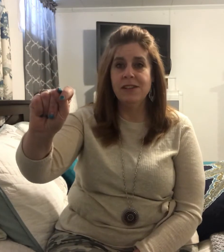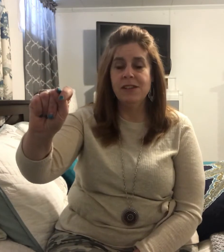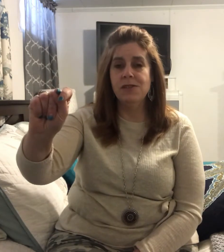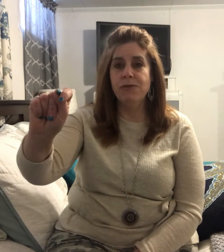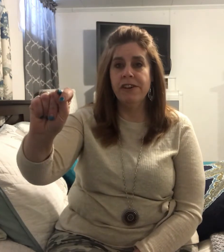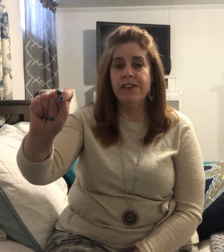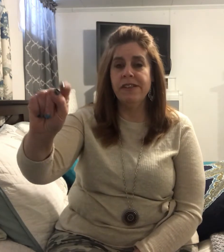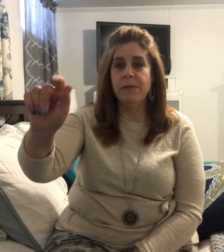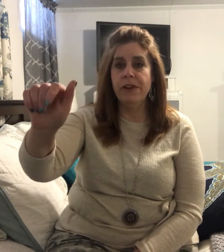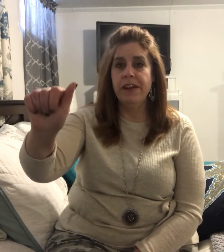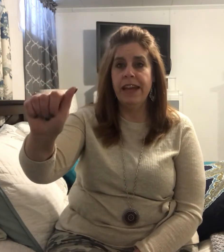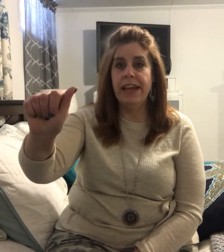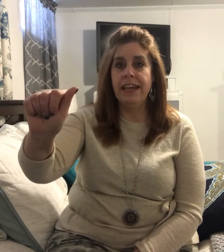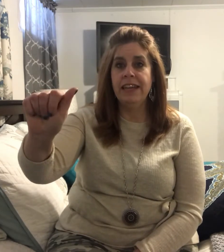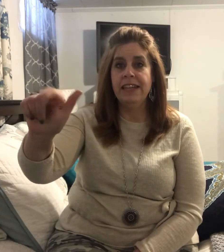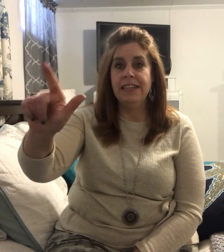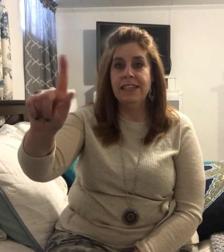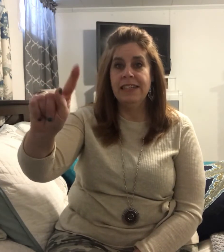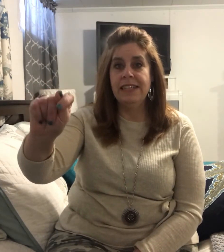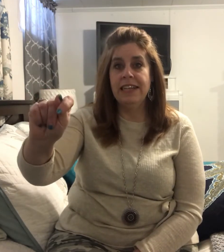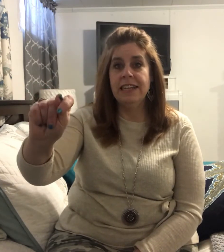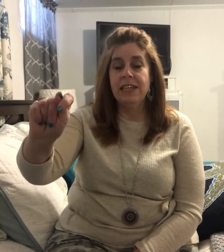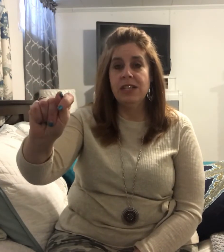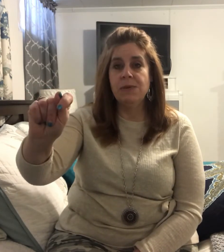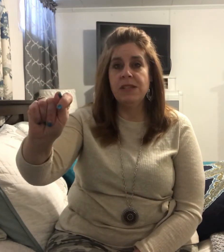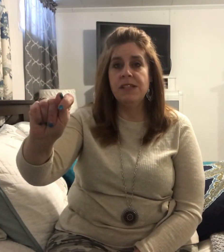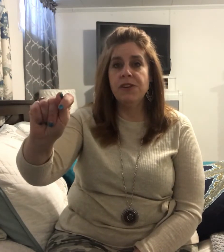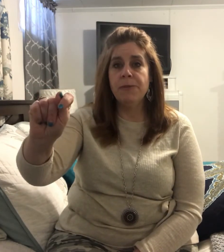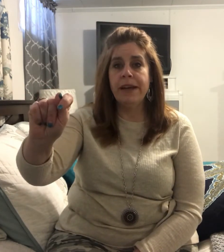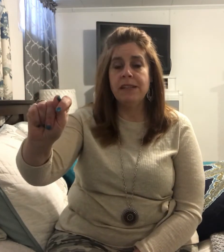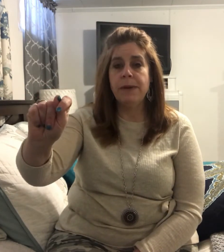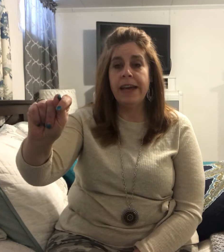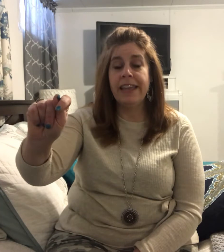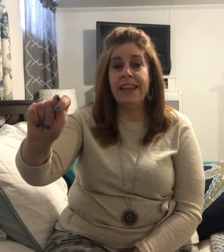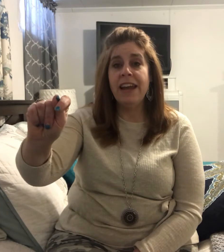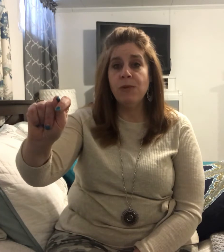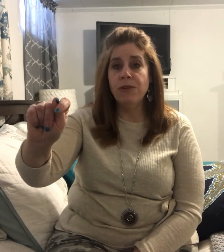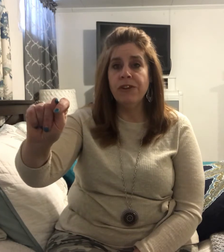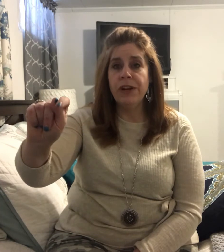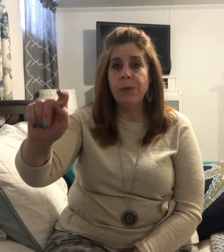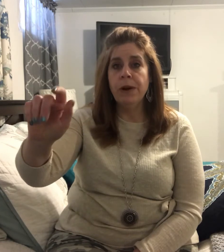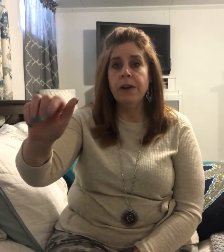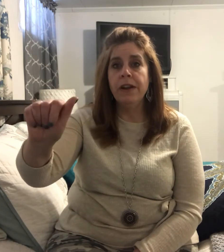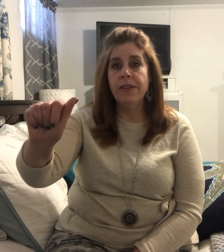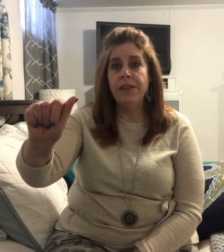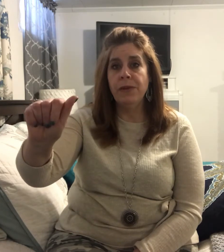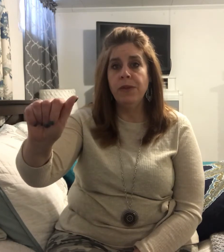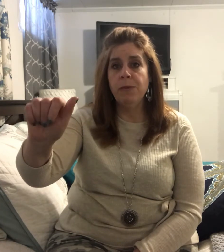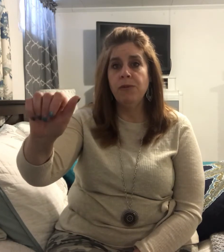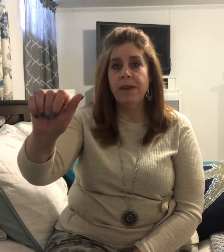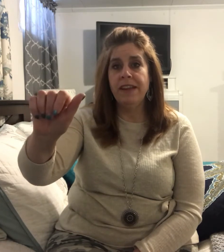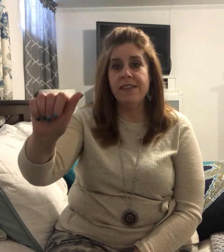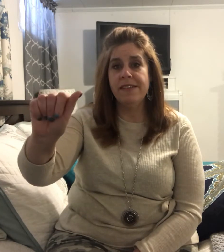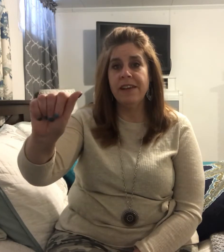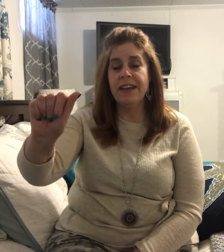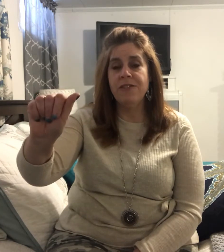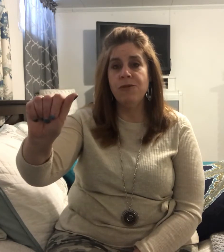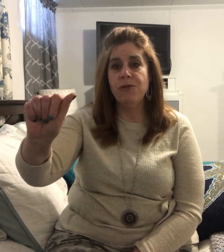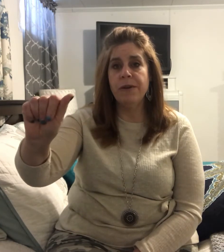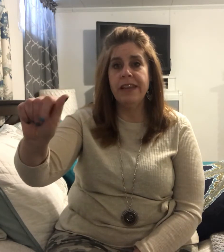So very similar AT. So when these occur back to back in that order in a word then the only movement necessary is you start with the